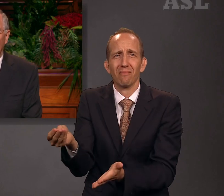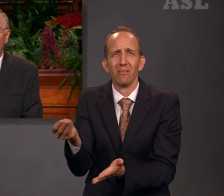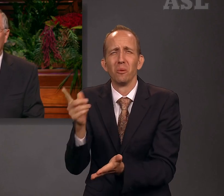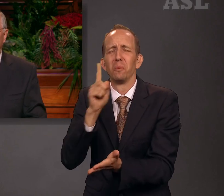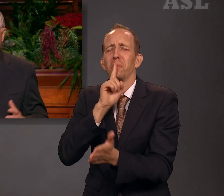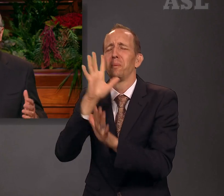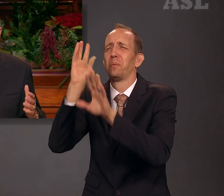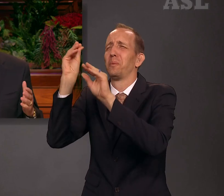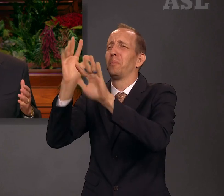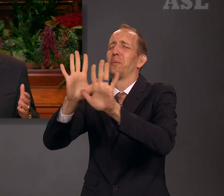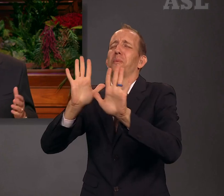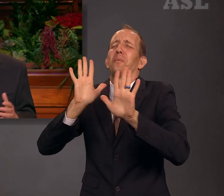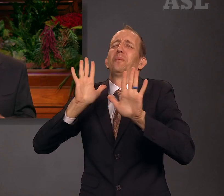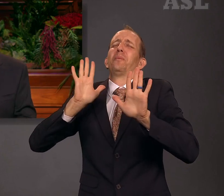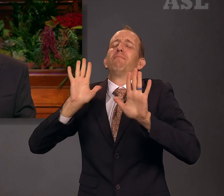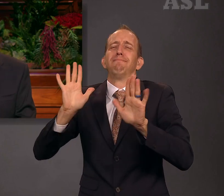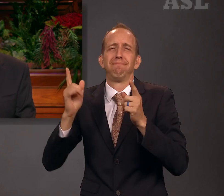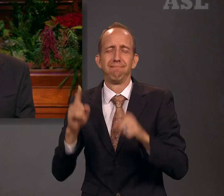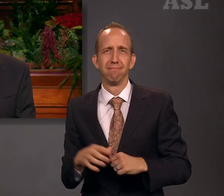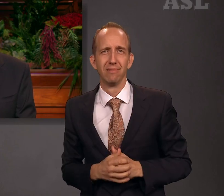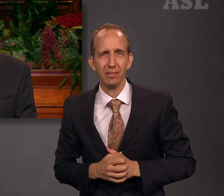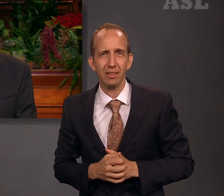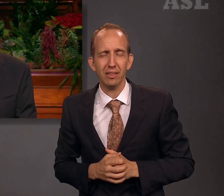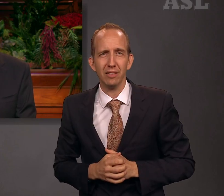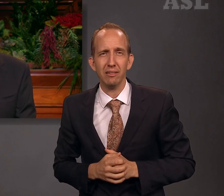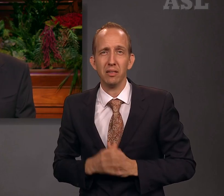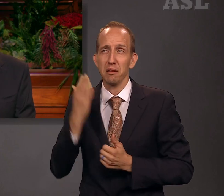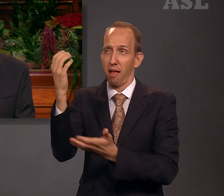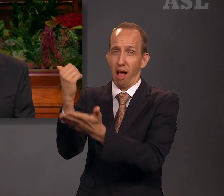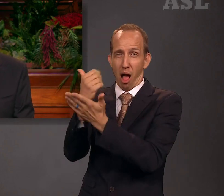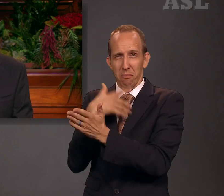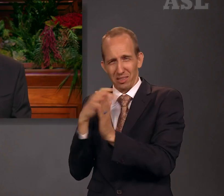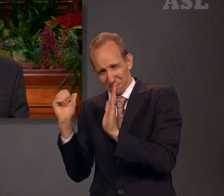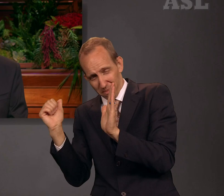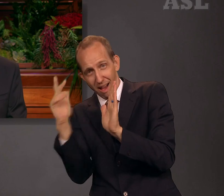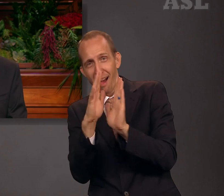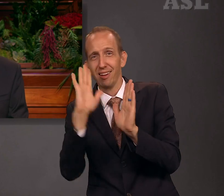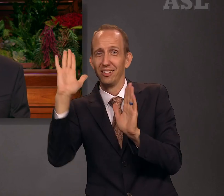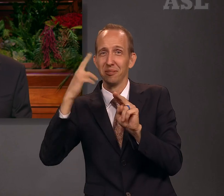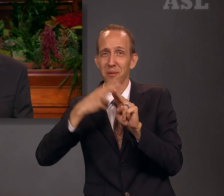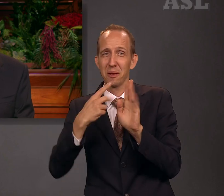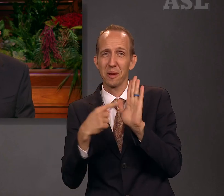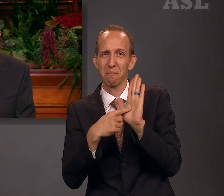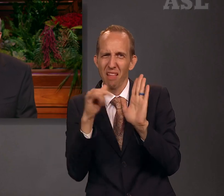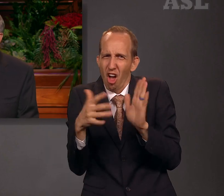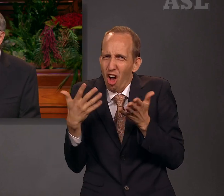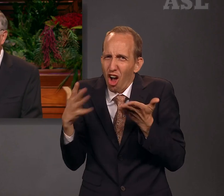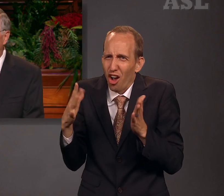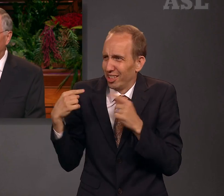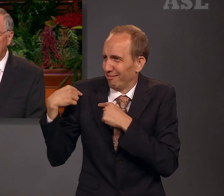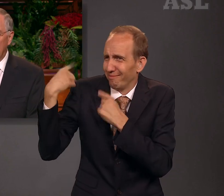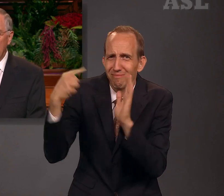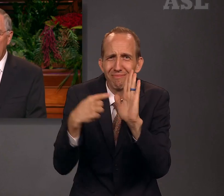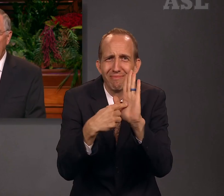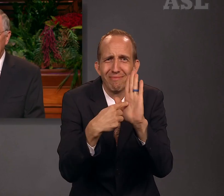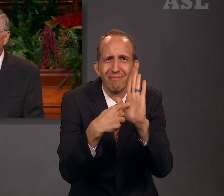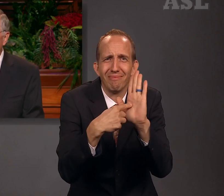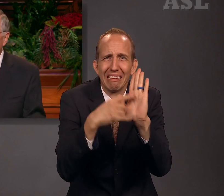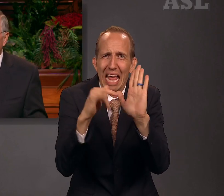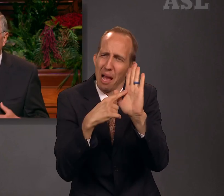The Lord has magnified our efforts in revising names that have long been attached to the Church. Moving